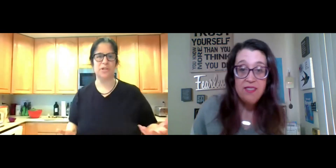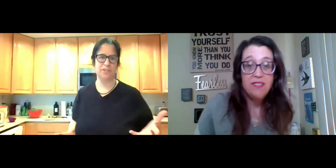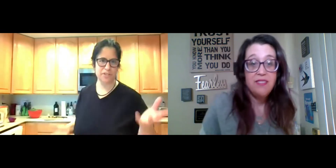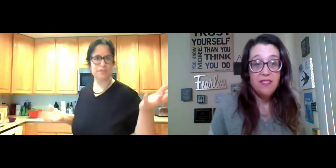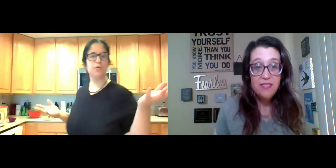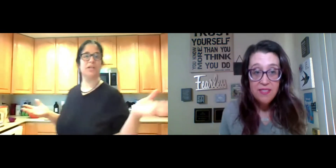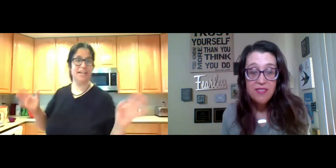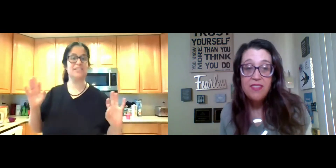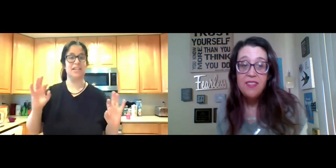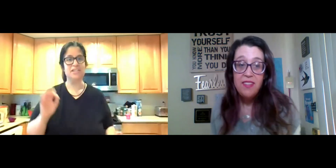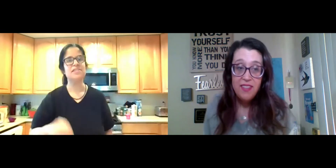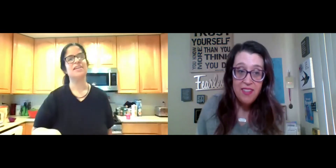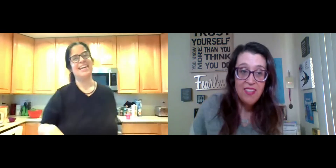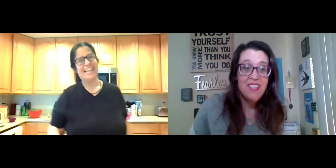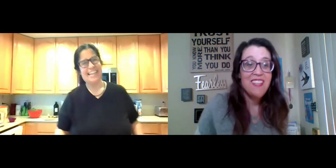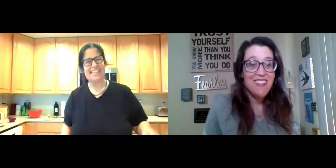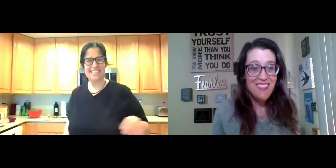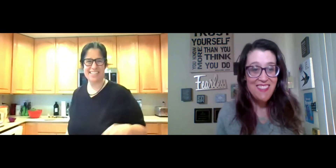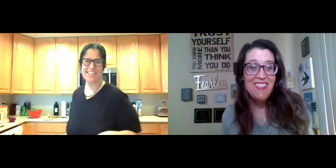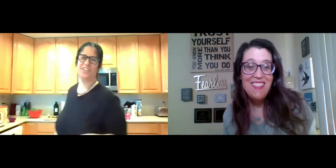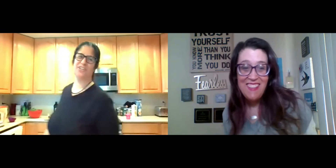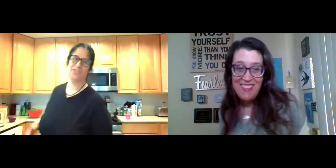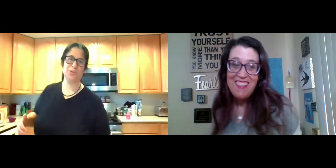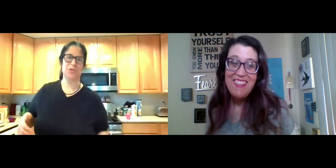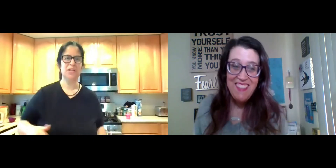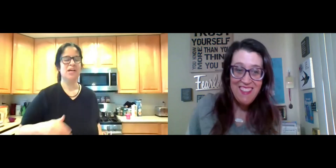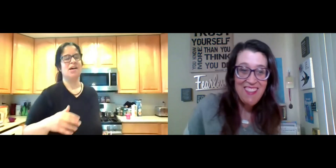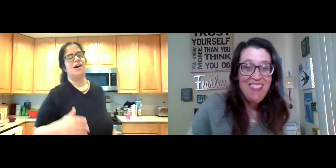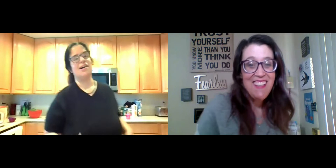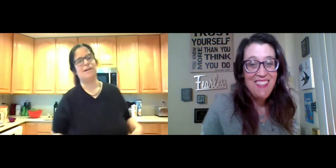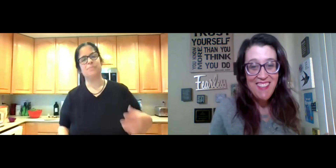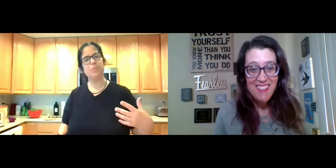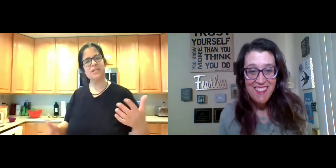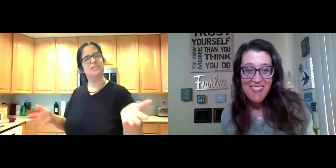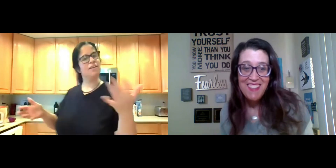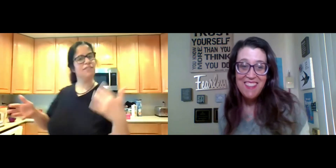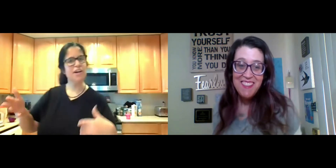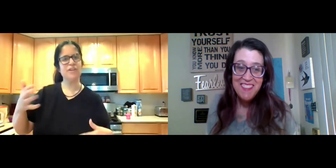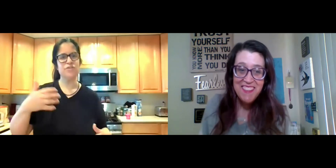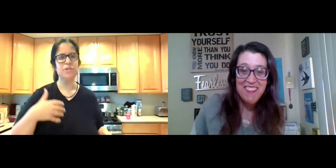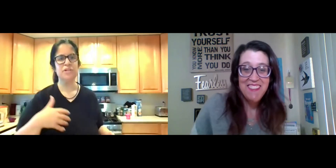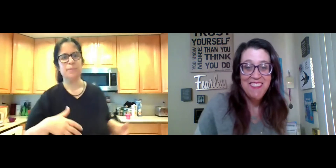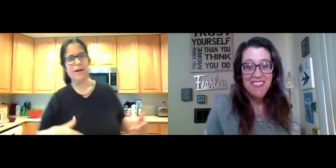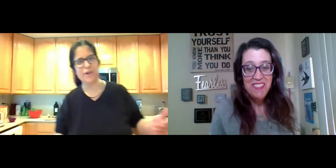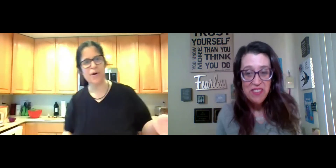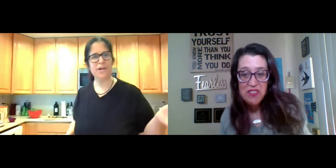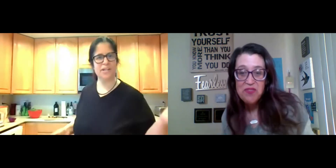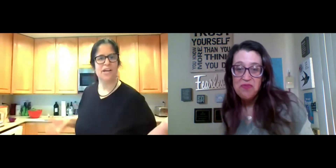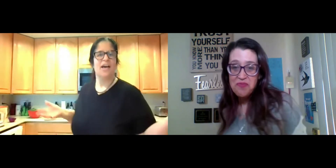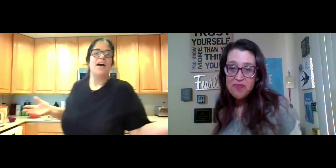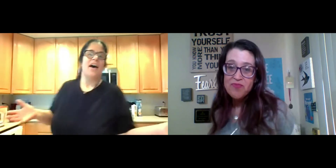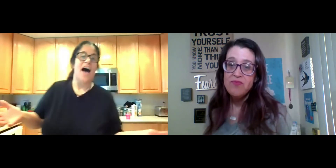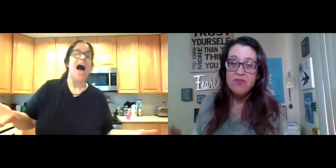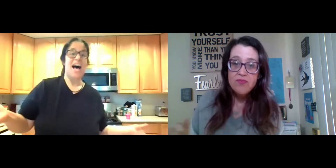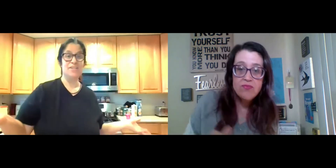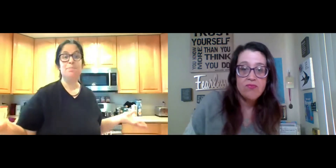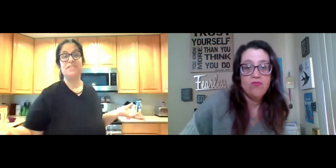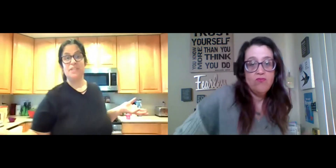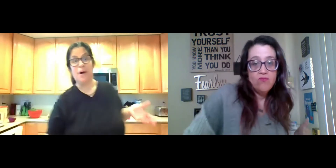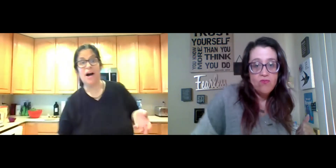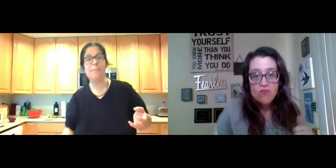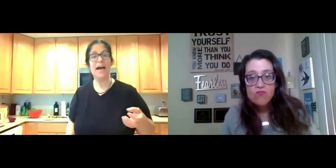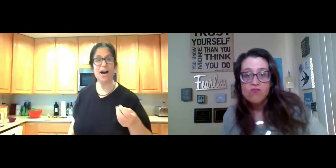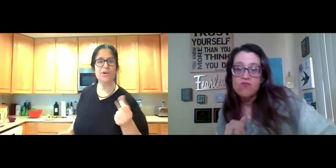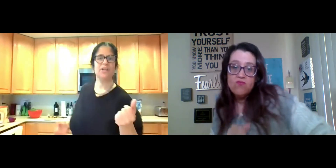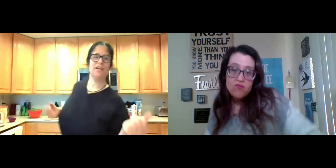nice one. If you want nice legs, that's a good tool. Um, but self-care is really about going as a